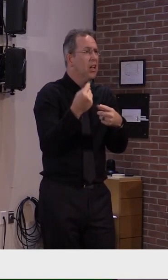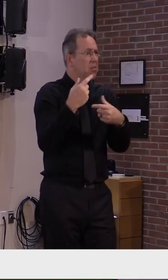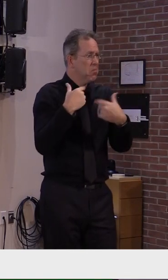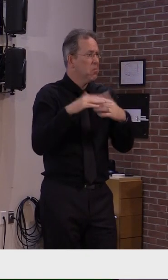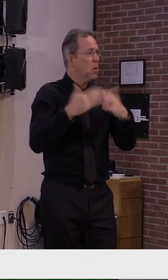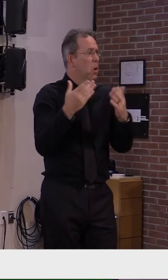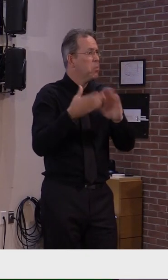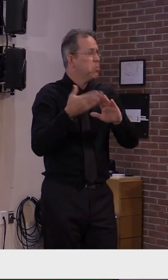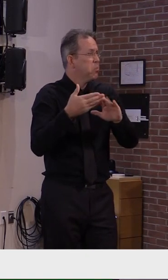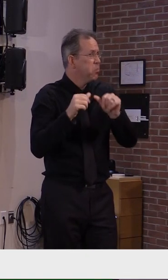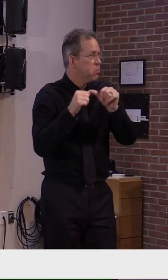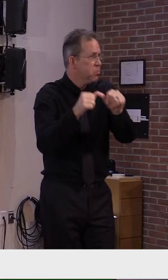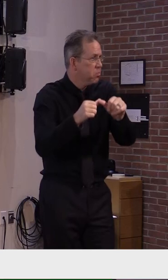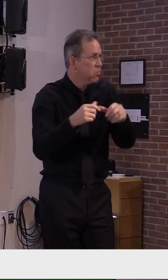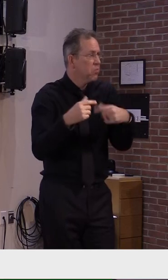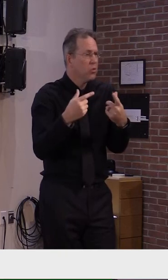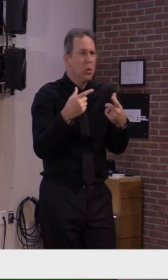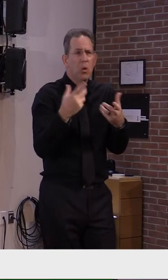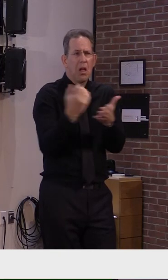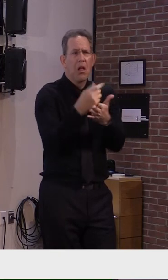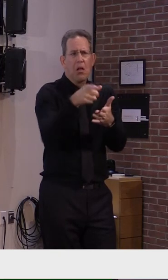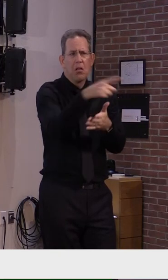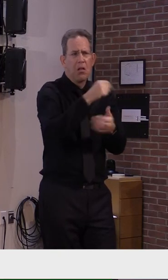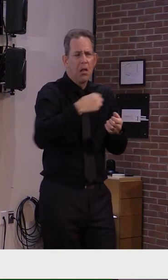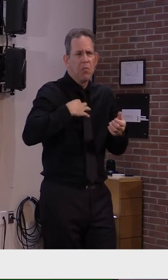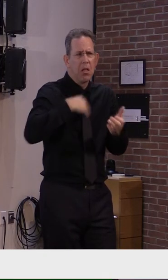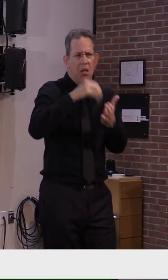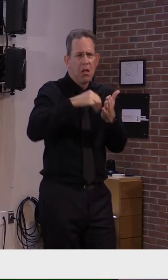talk about long-term care facilities.